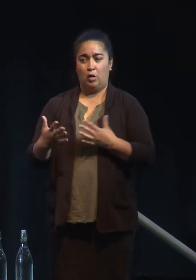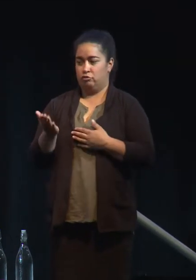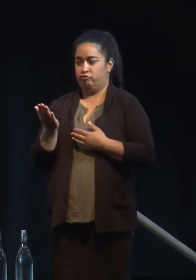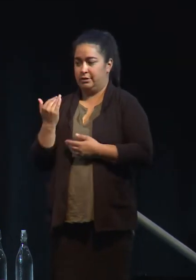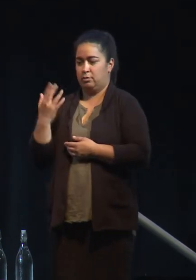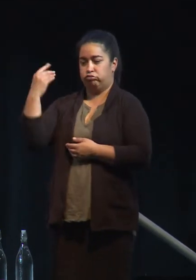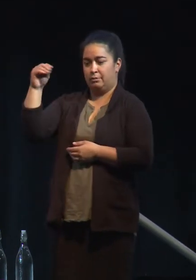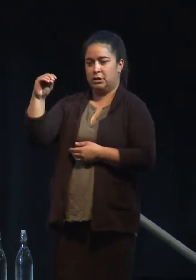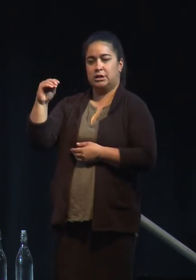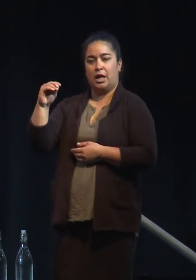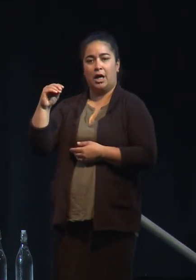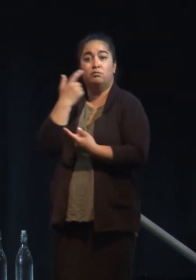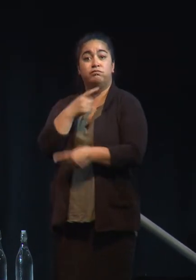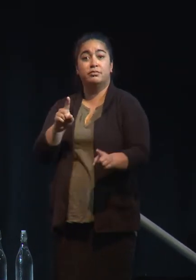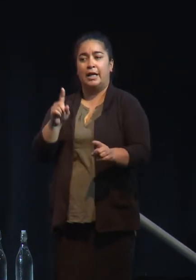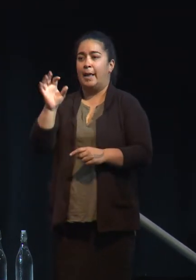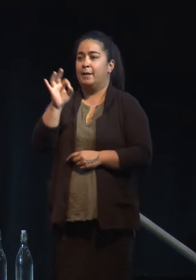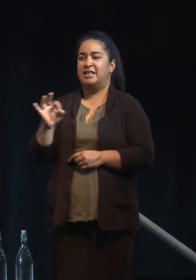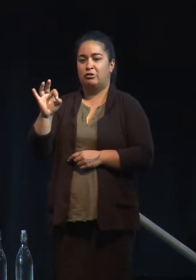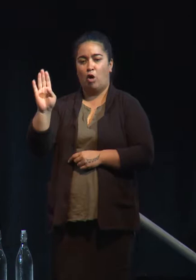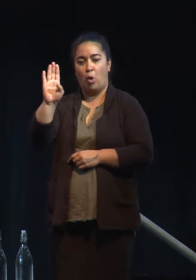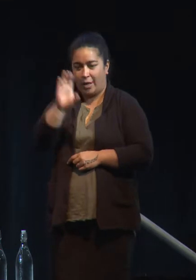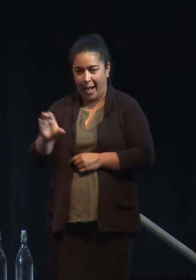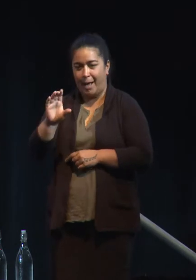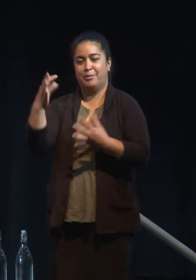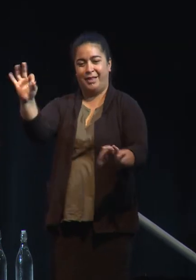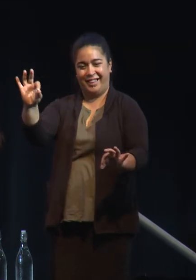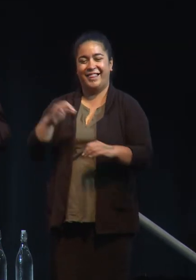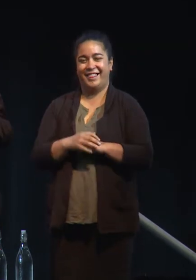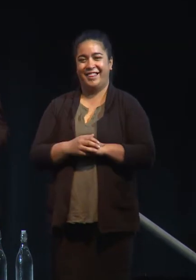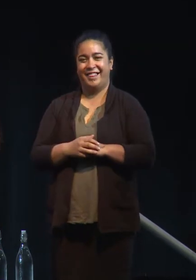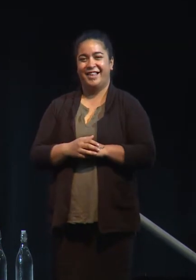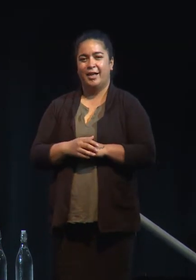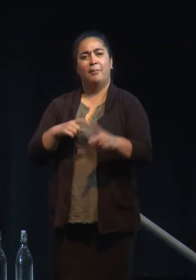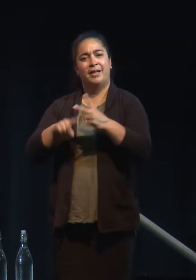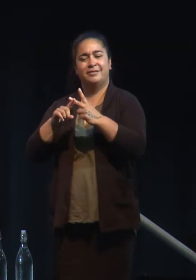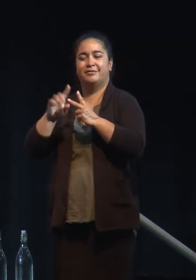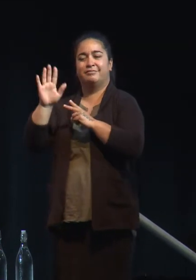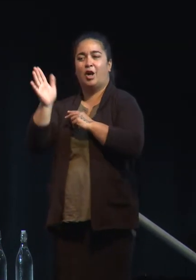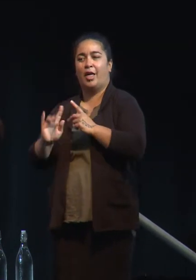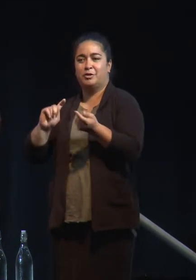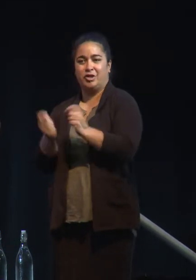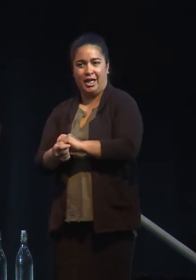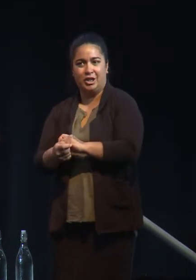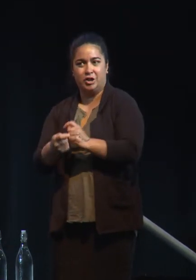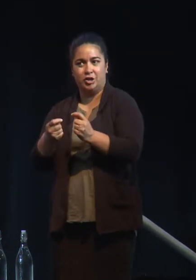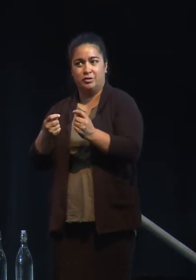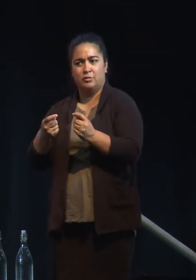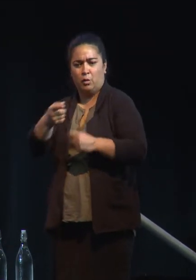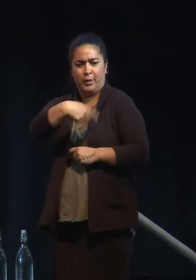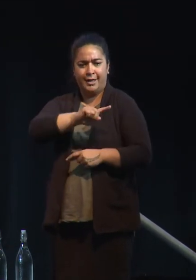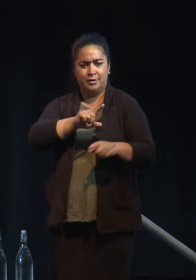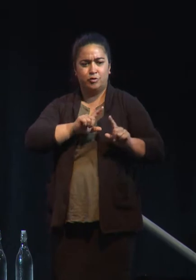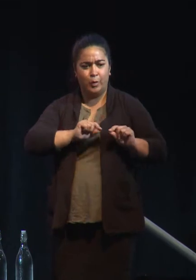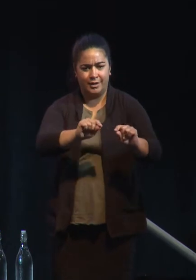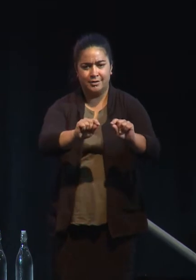the zero carbon bill and there's the Climate Change Commission and so on. So you're mapping a path forward and we're doing it here over the next